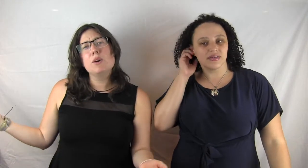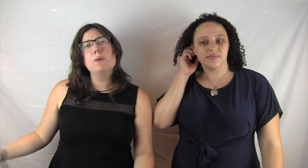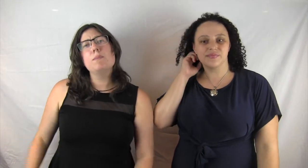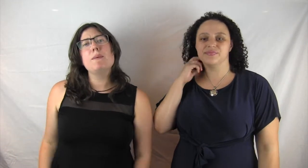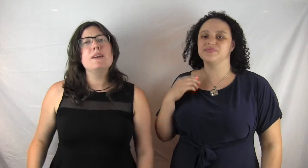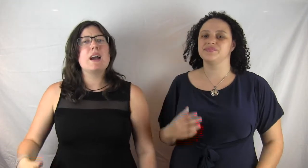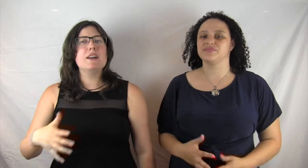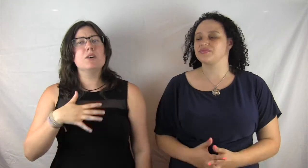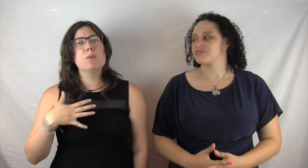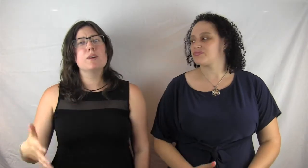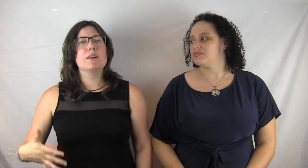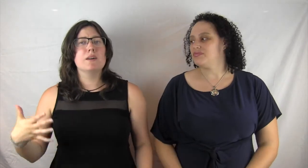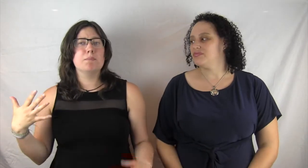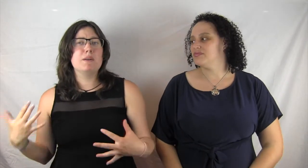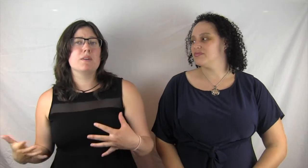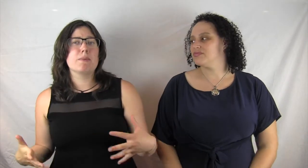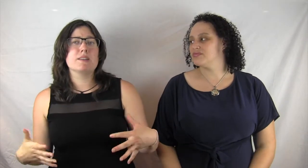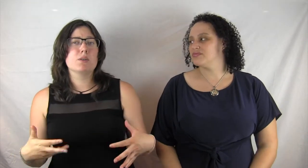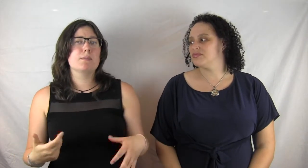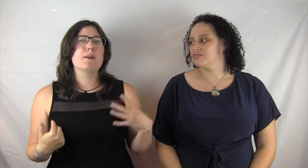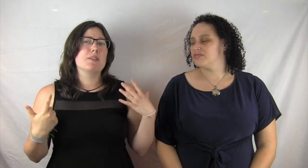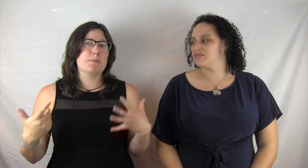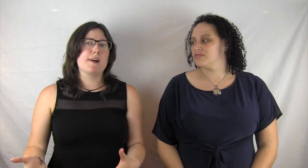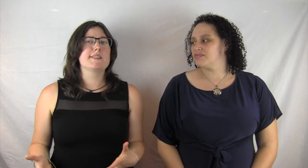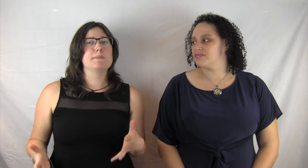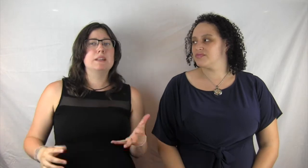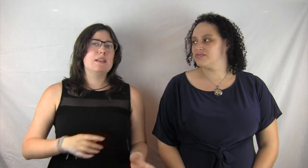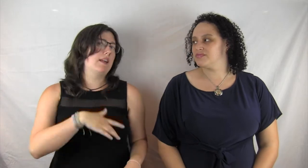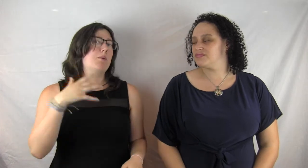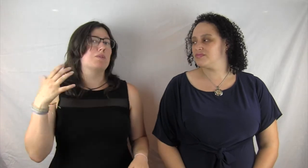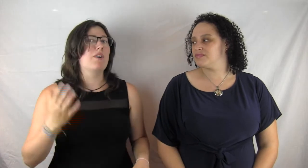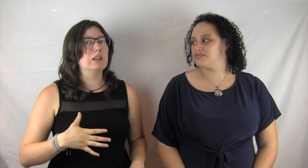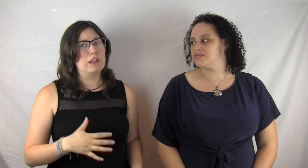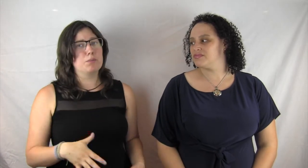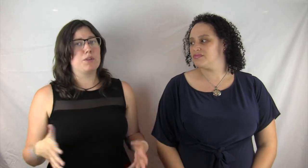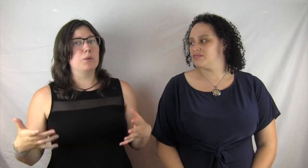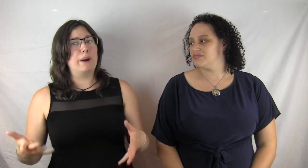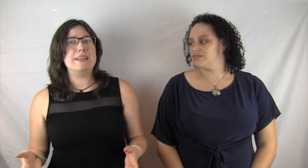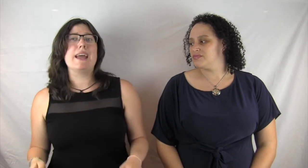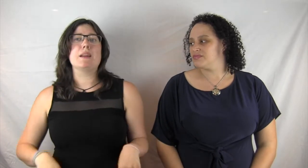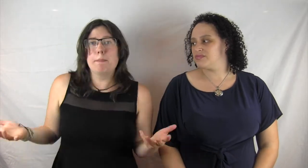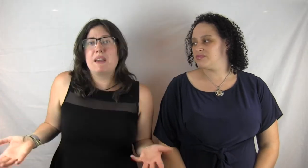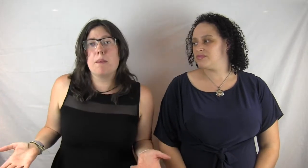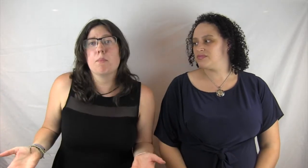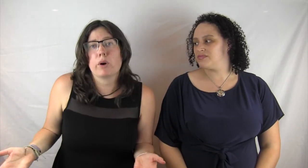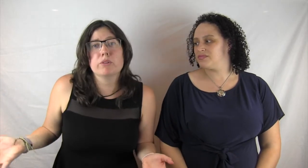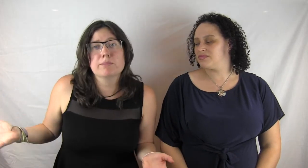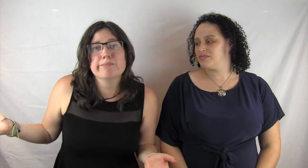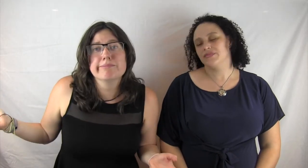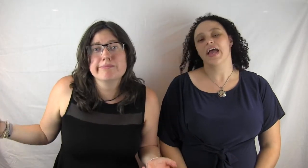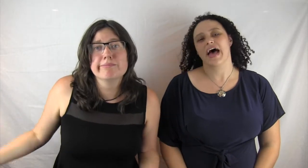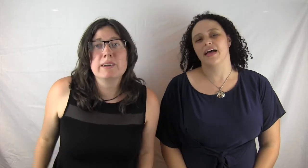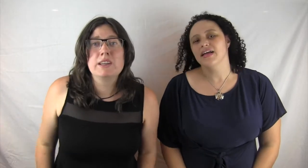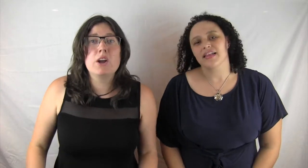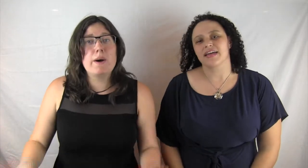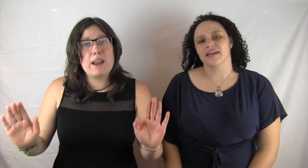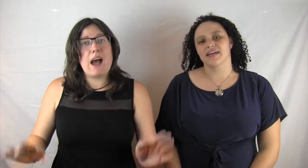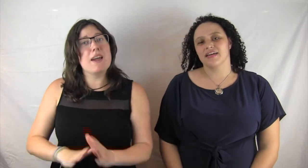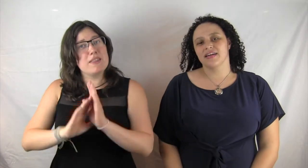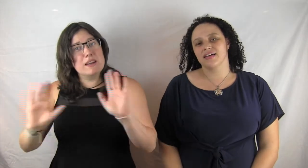you know what, maybe I don't want to be with my soulmate with the possibility that I will fall in love with her one day and become mortal. Yeah. You know what, I think